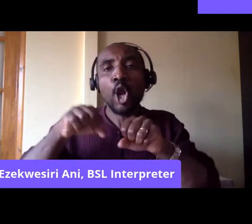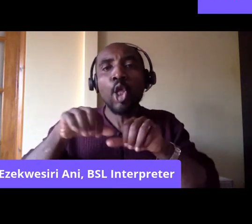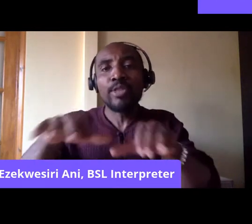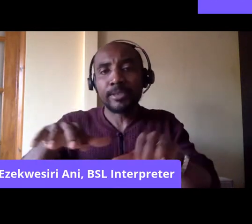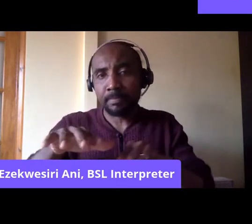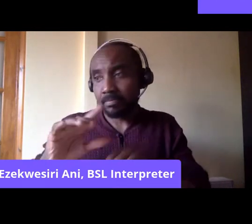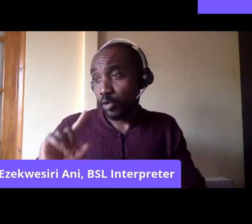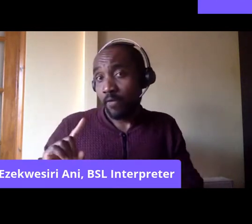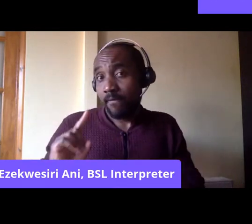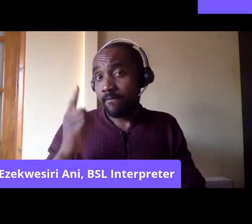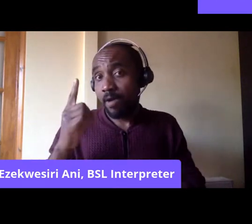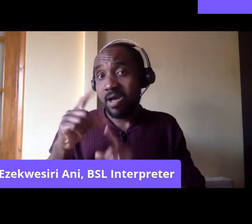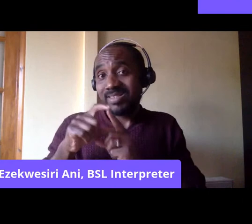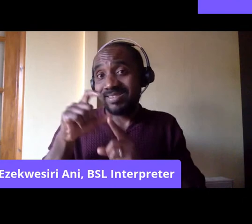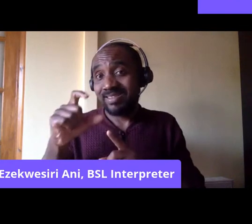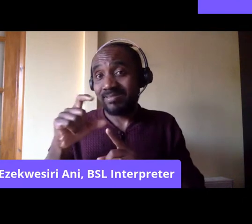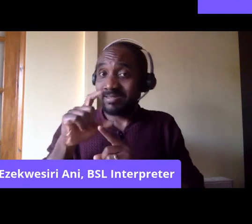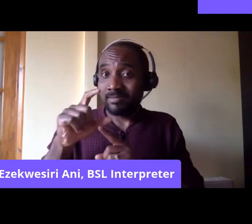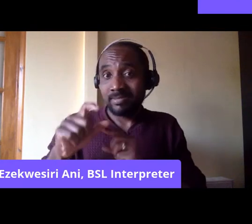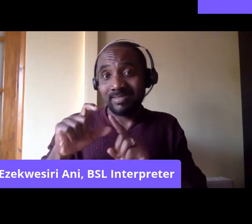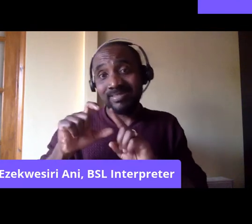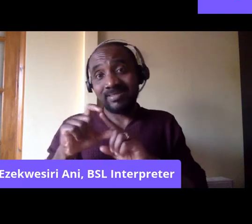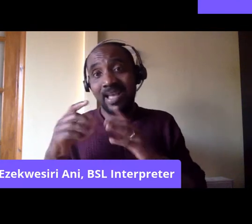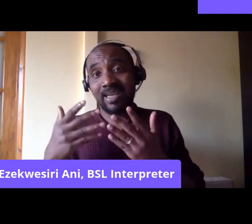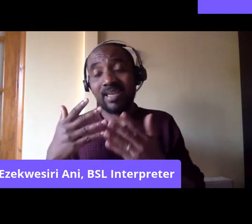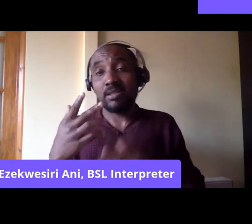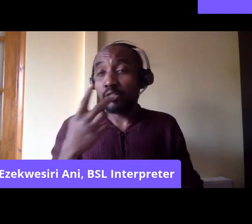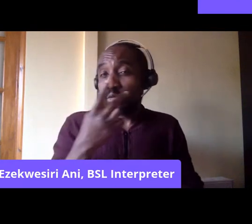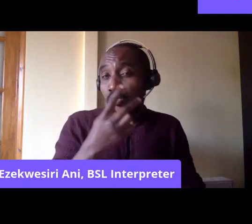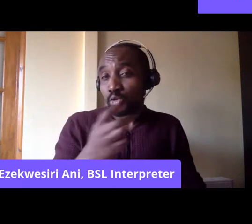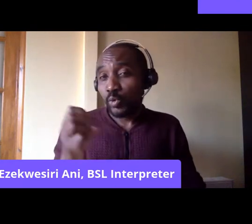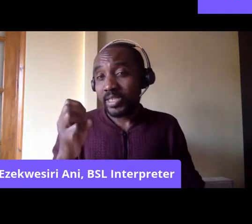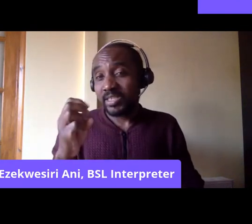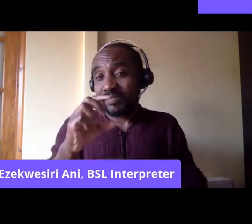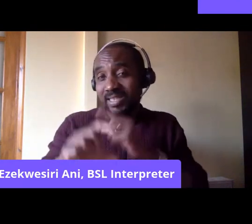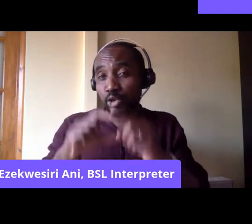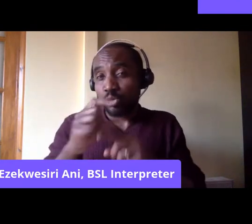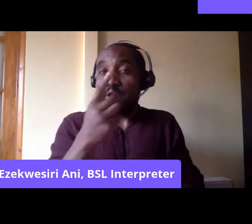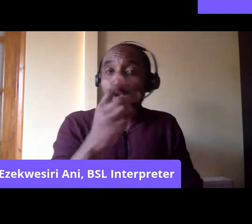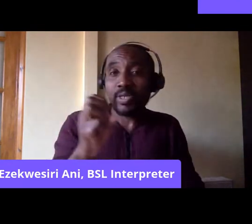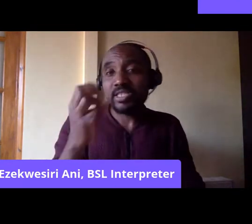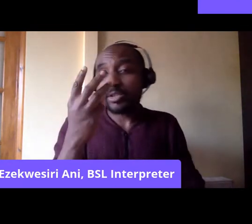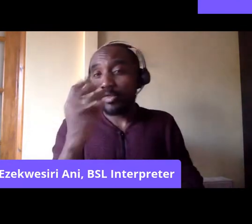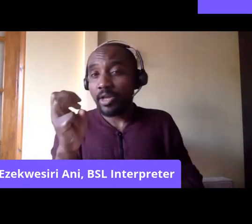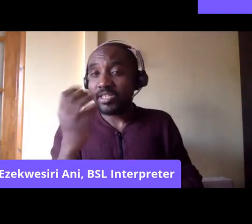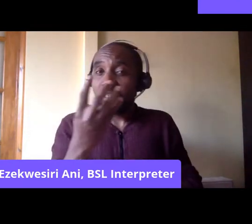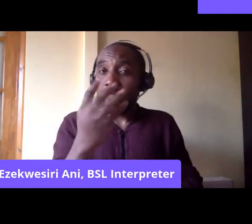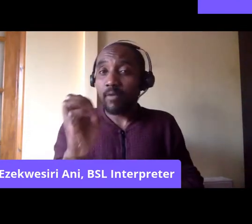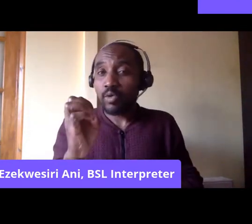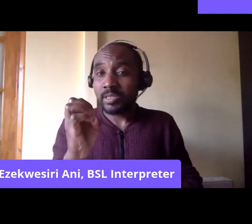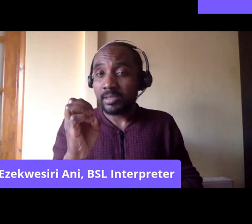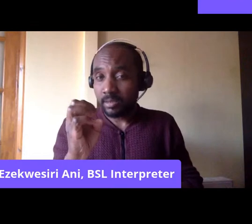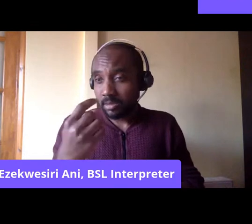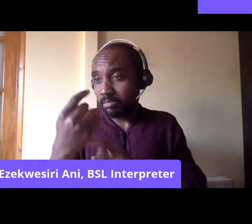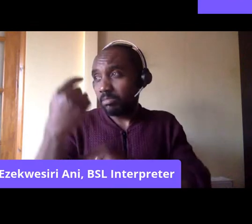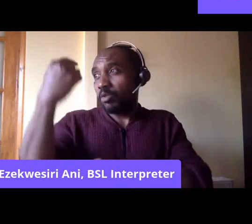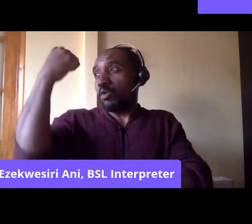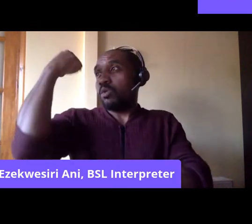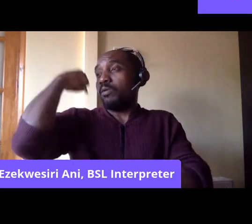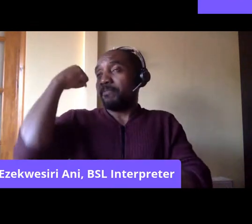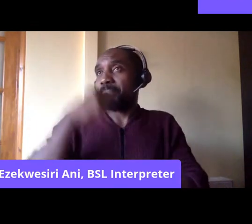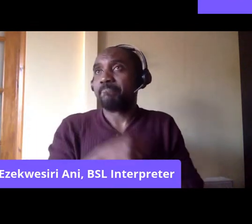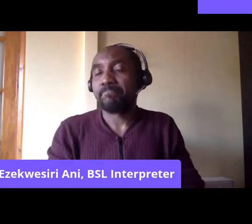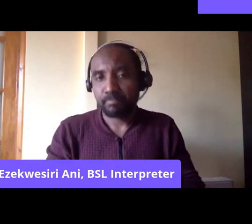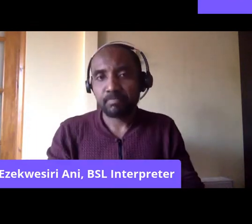first decades of the 20th century, in the twenties and thirties and forties, where you had people who were sent, um, from the